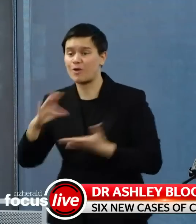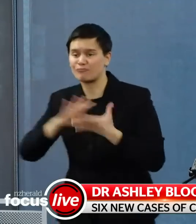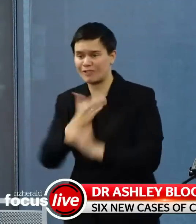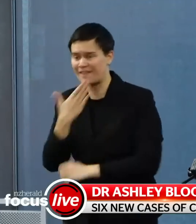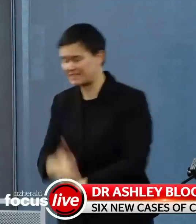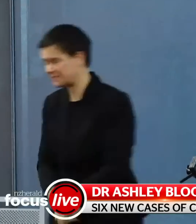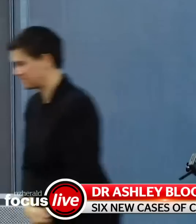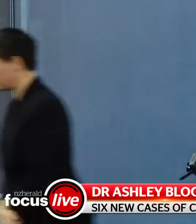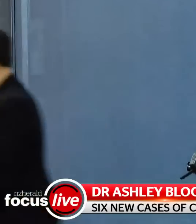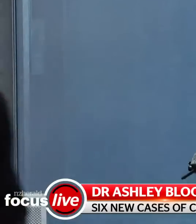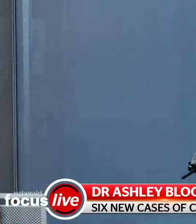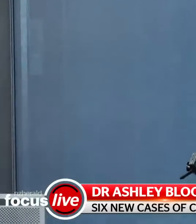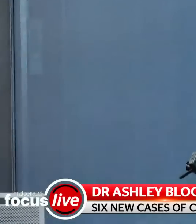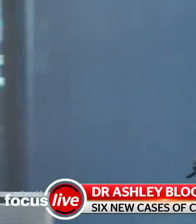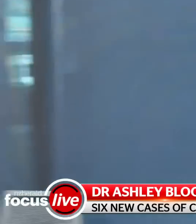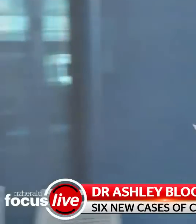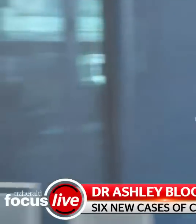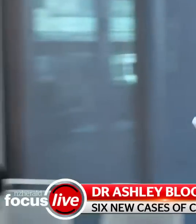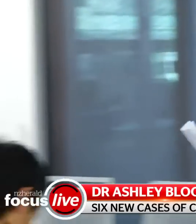along today.